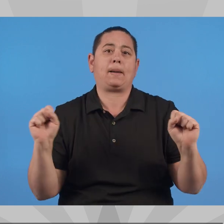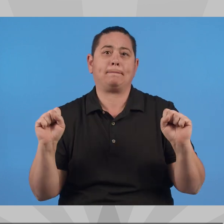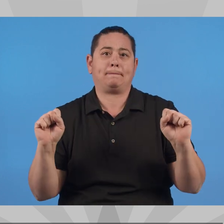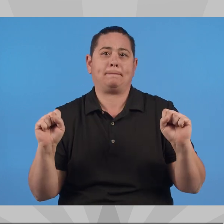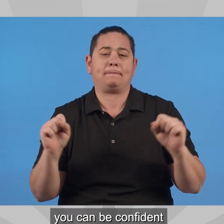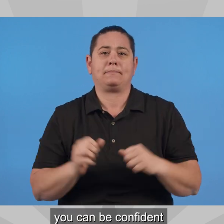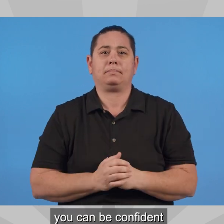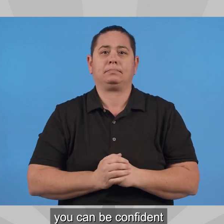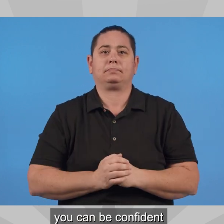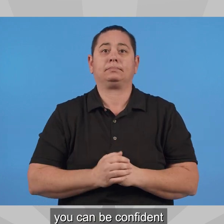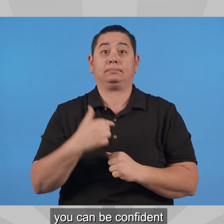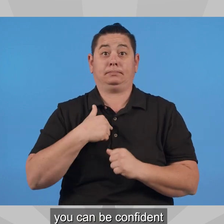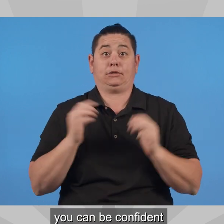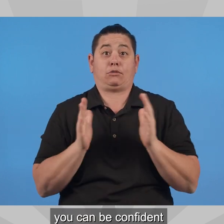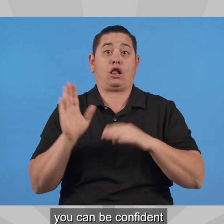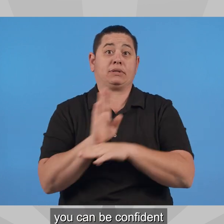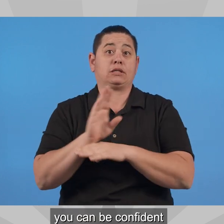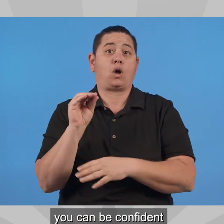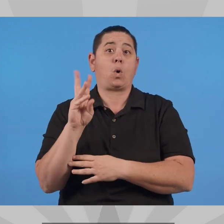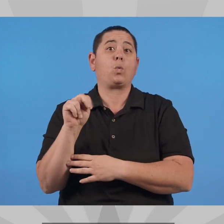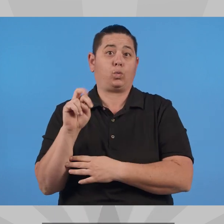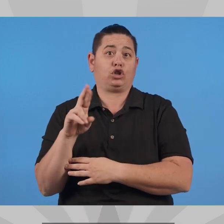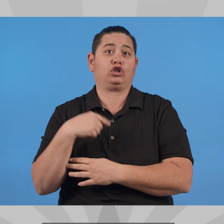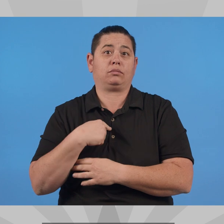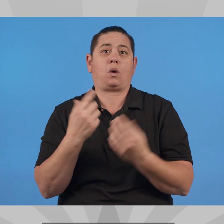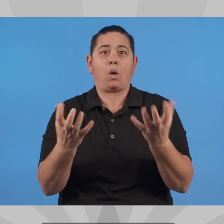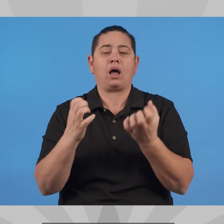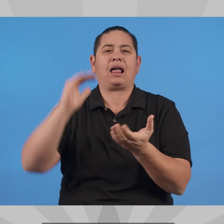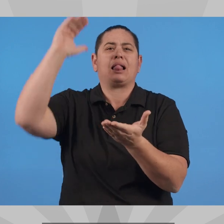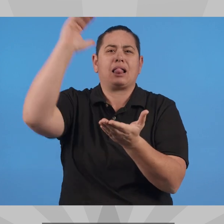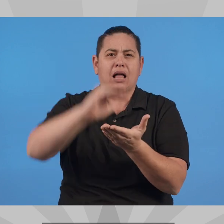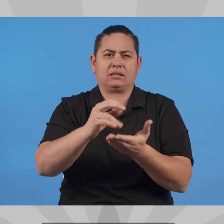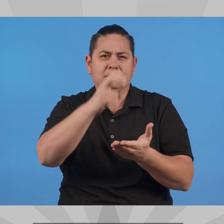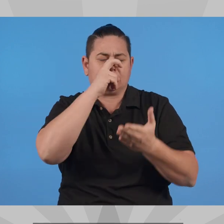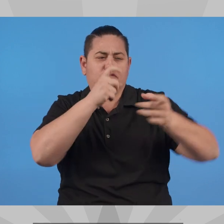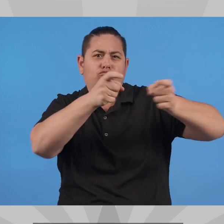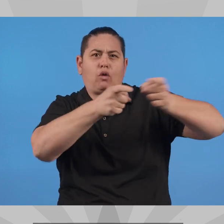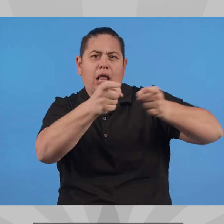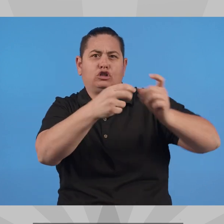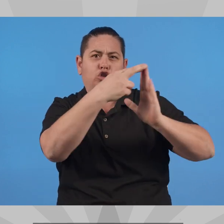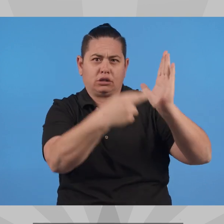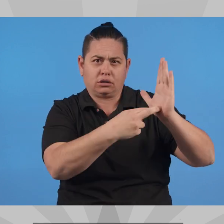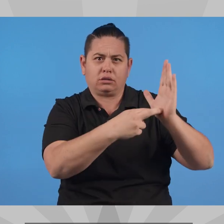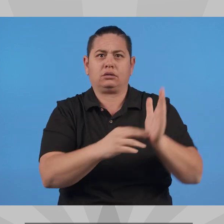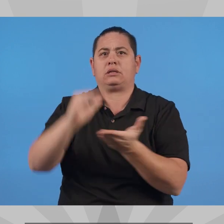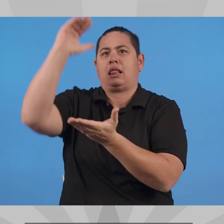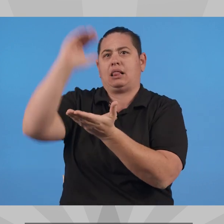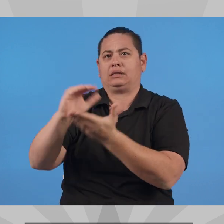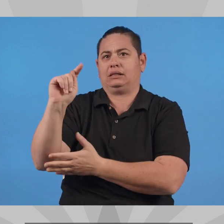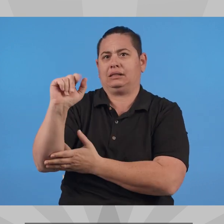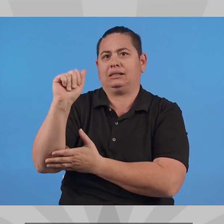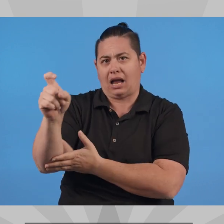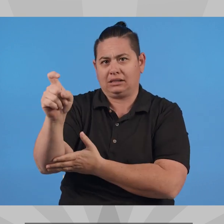years, you can be confident I'll continue fighting to protect our freedoms. As a small business owner, I'll